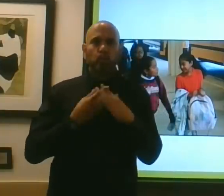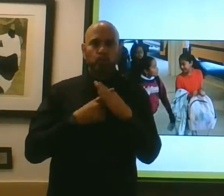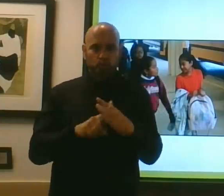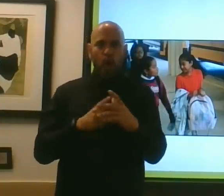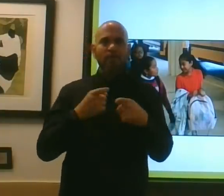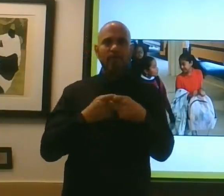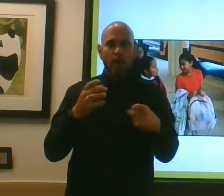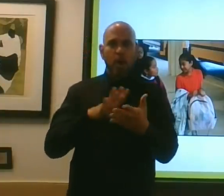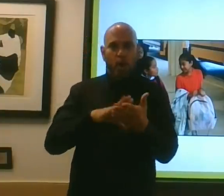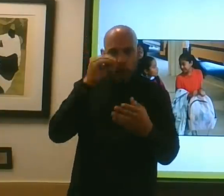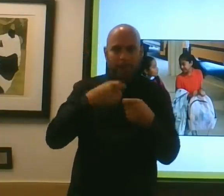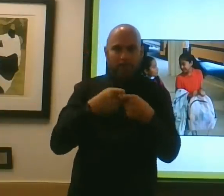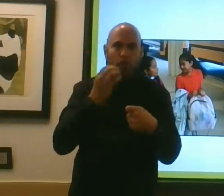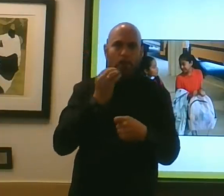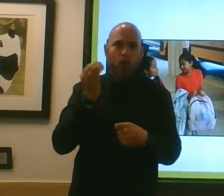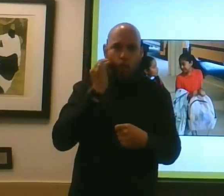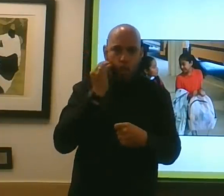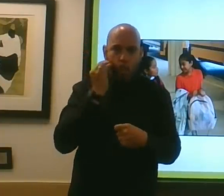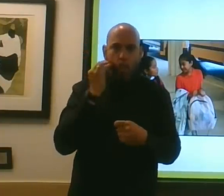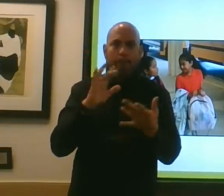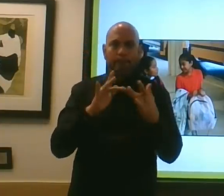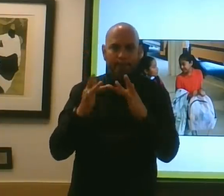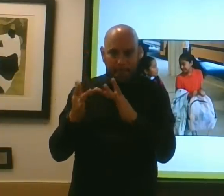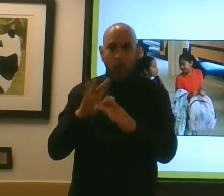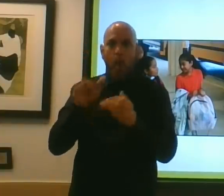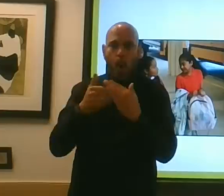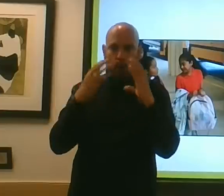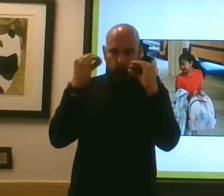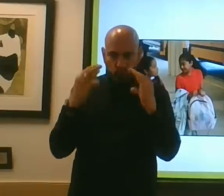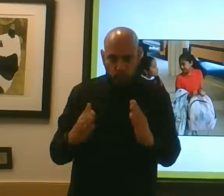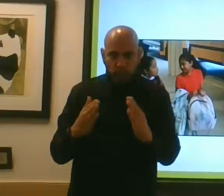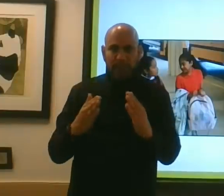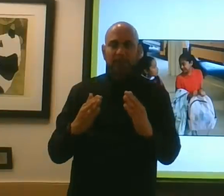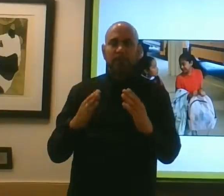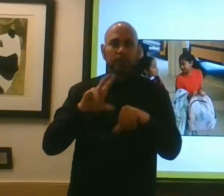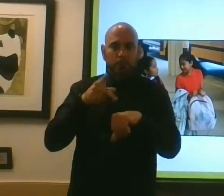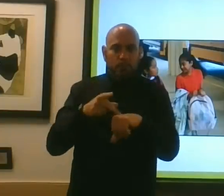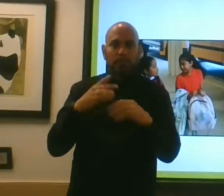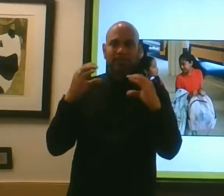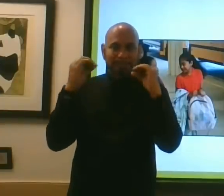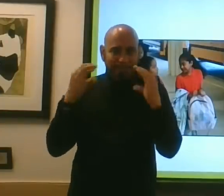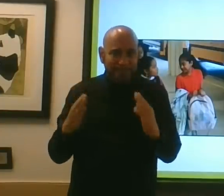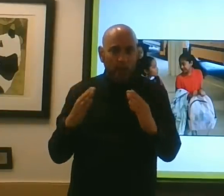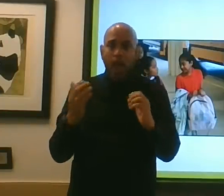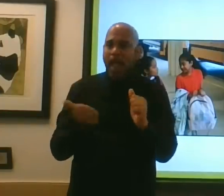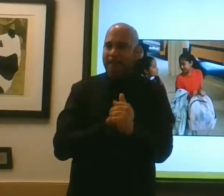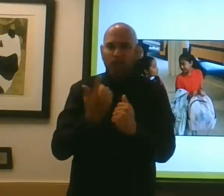teachers, students will engage in the instructional process from home.